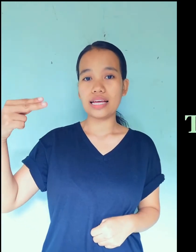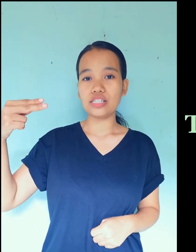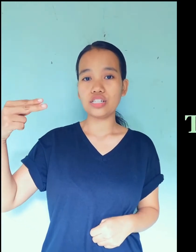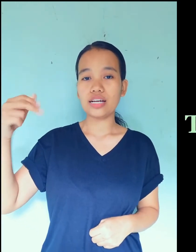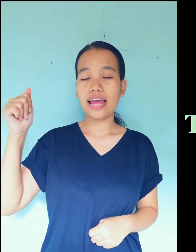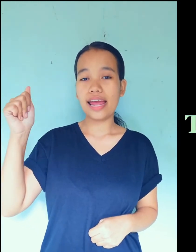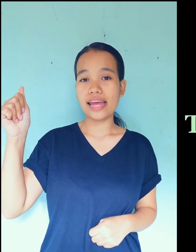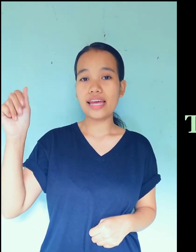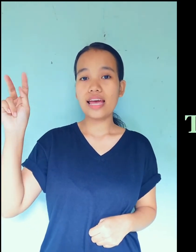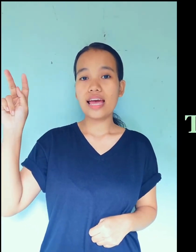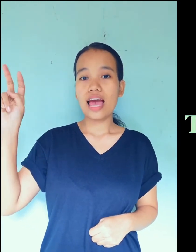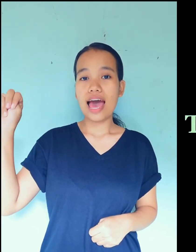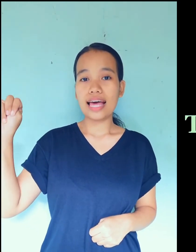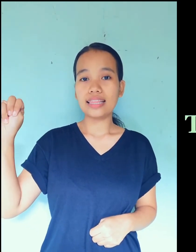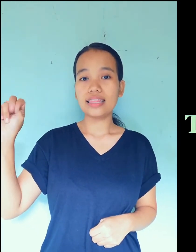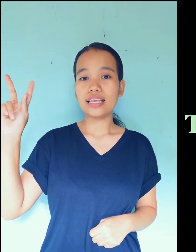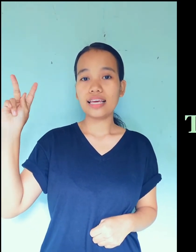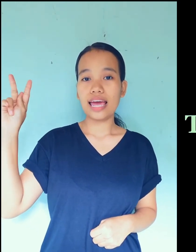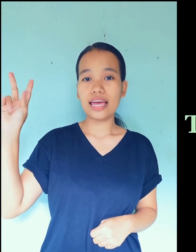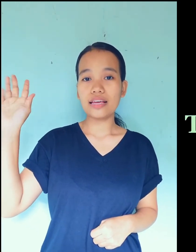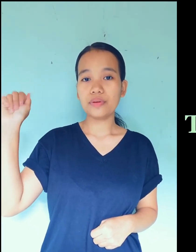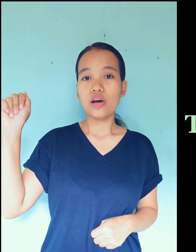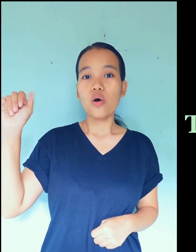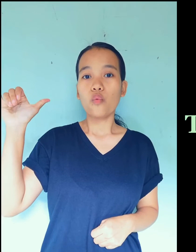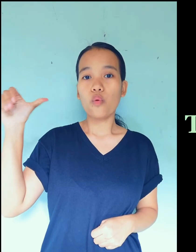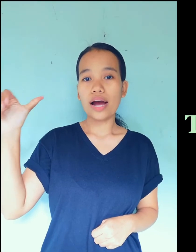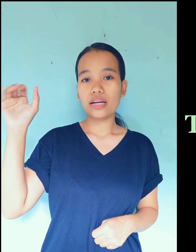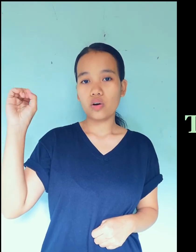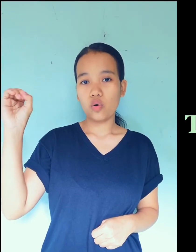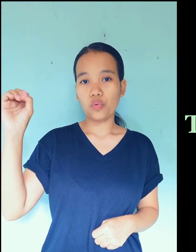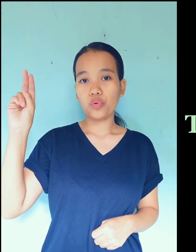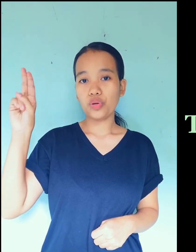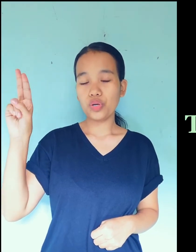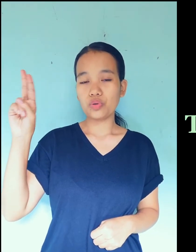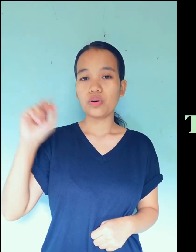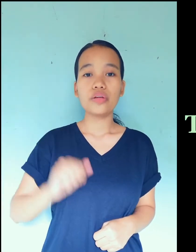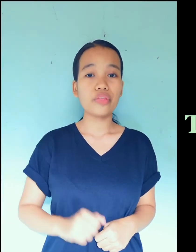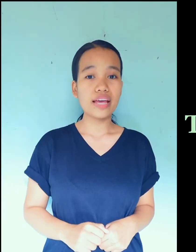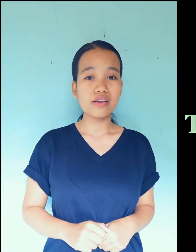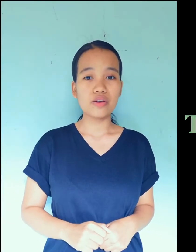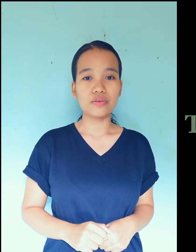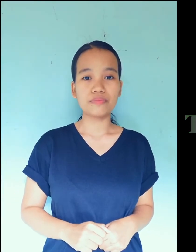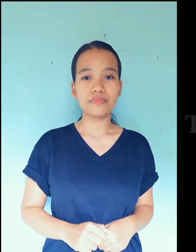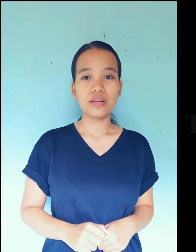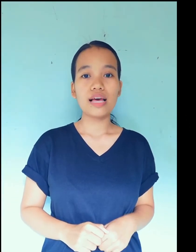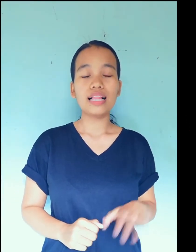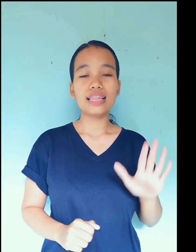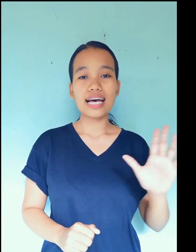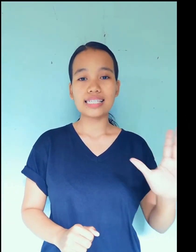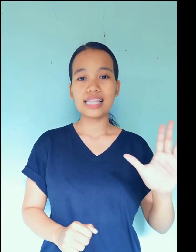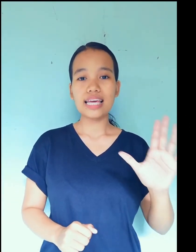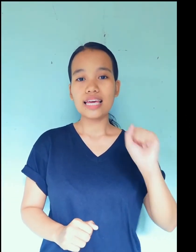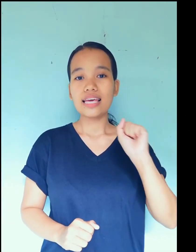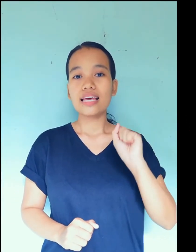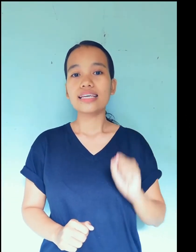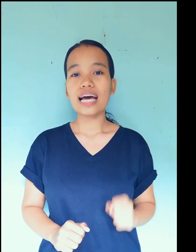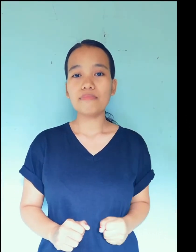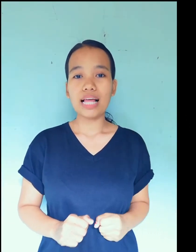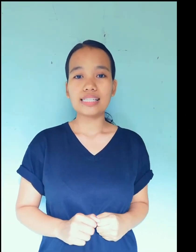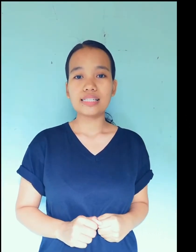H-A-N-K-Y-O-U. Thank you. Lastly, God bless.